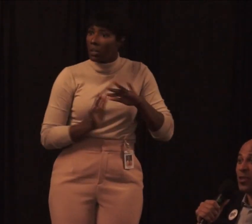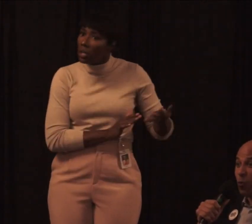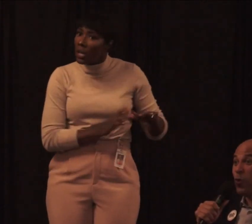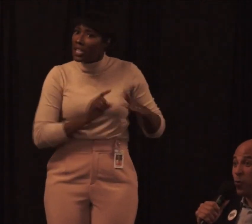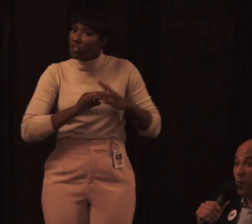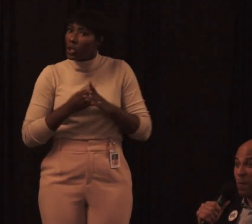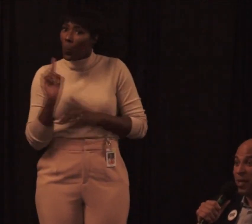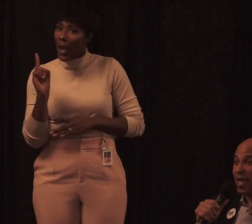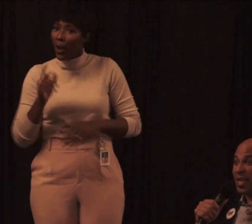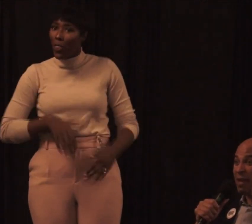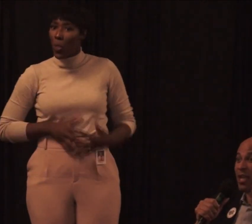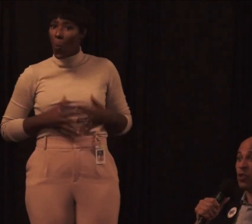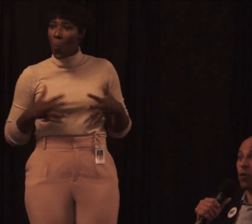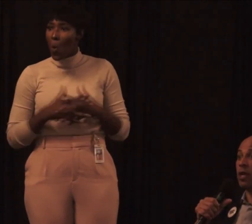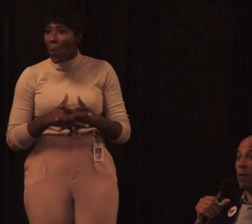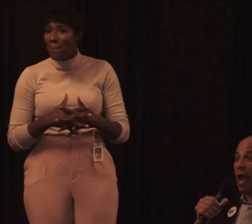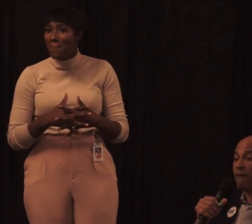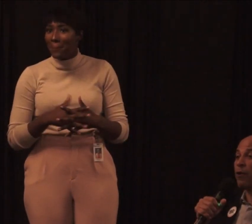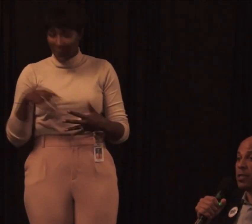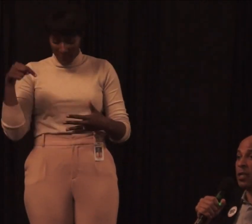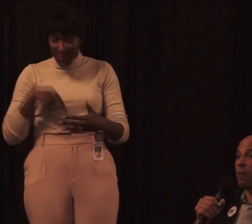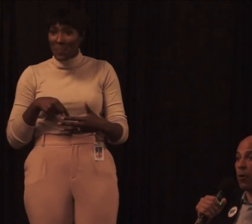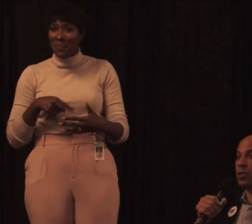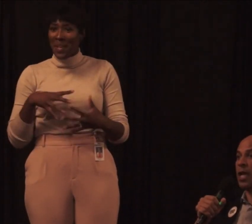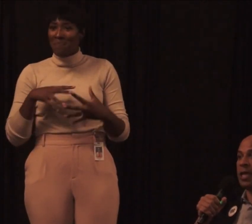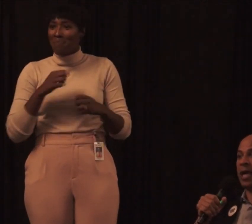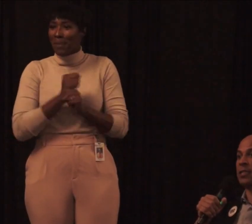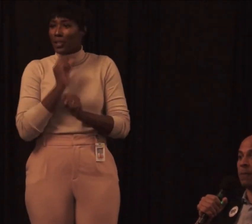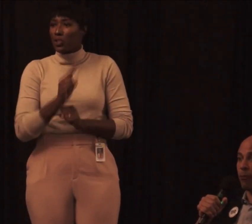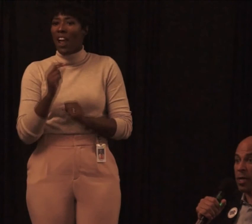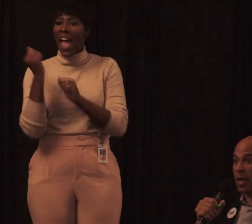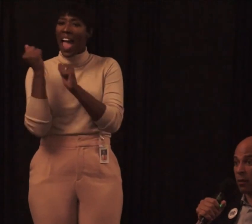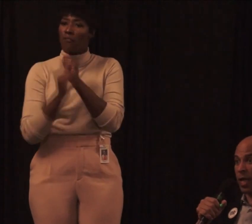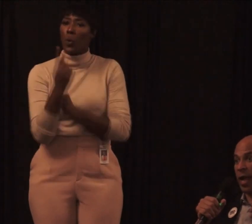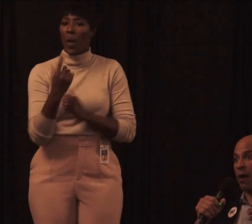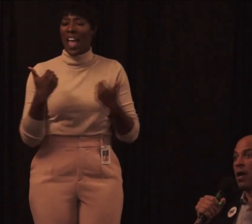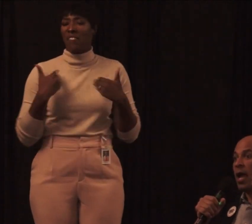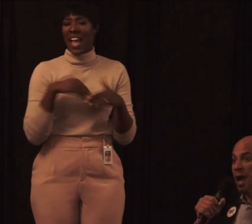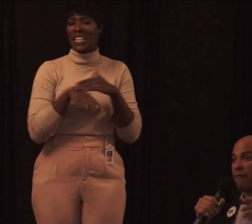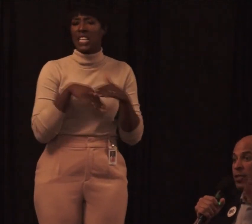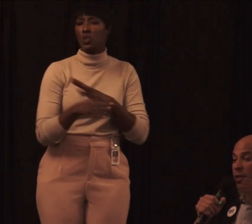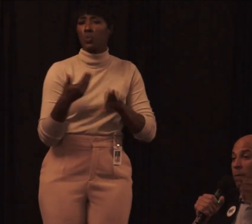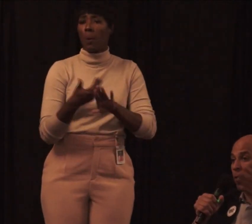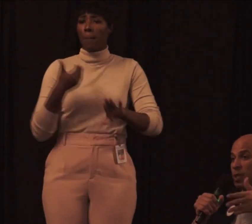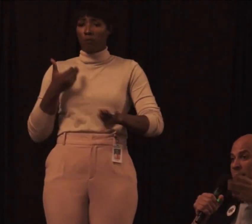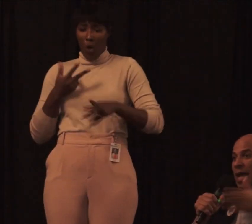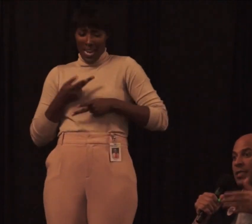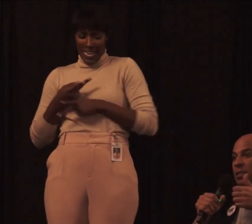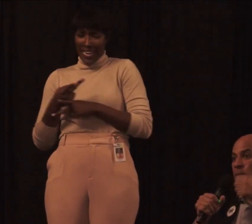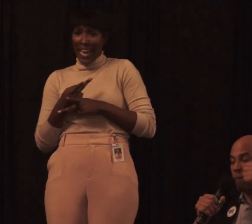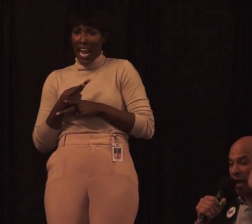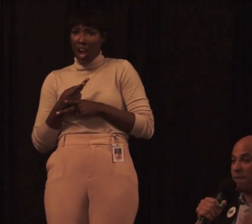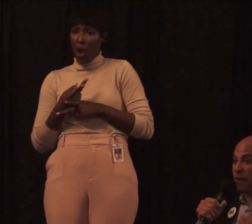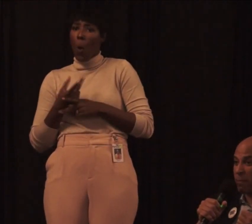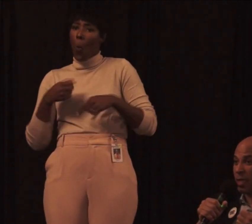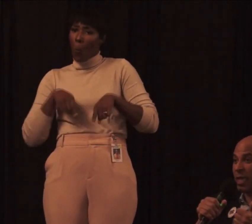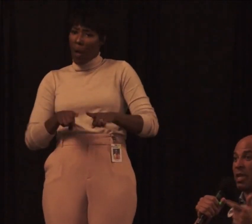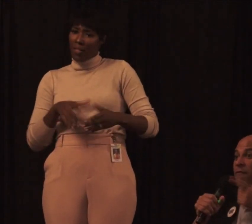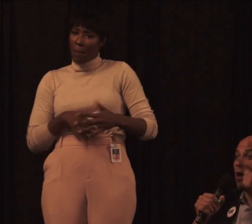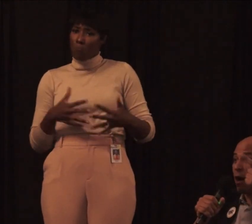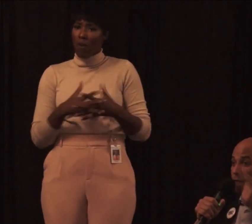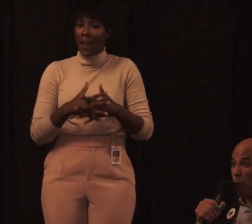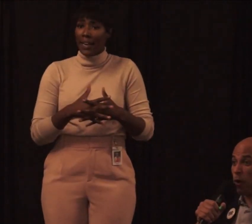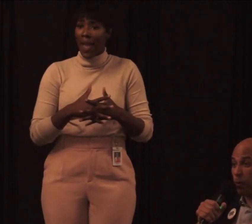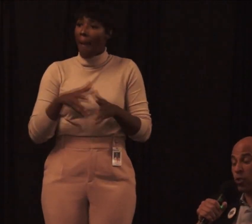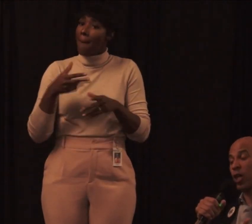It starts in the womb. Making sure that every single person has access to prenatal care. Every single person has access to paid family